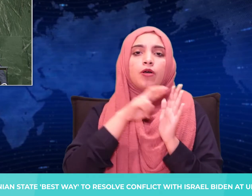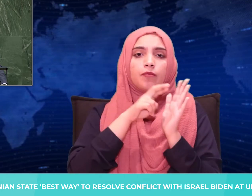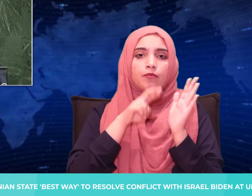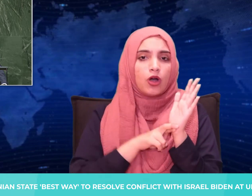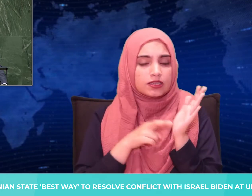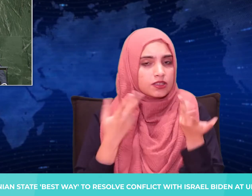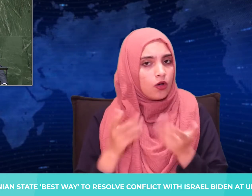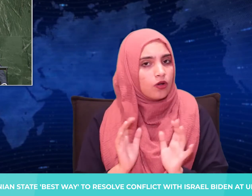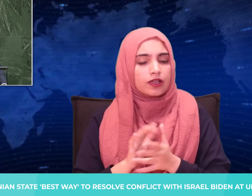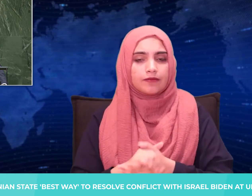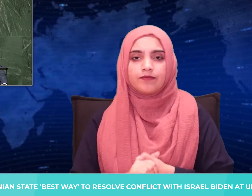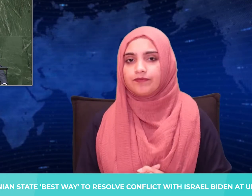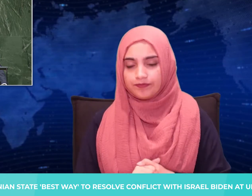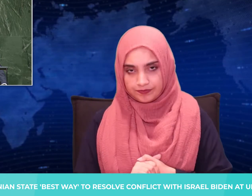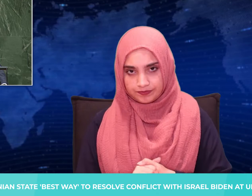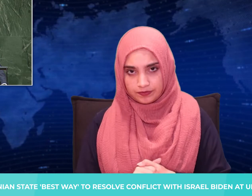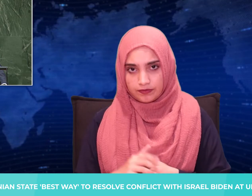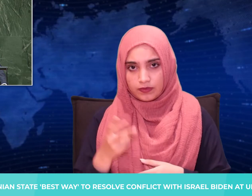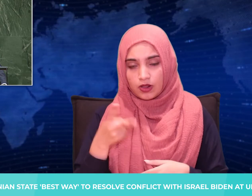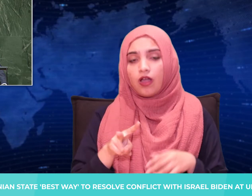Republican predecessor, Donald Trump.